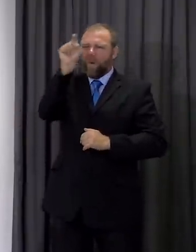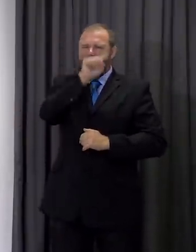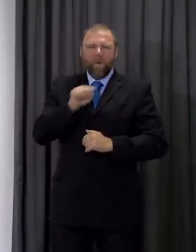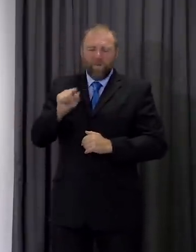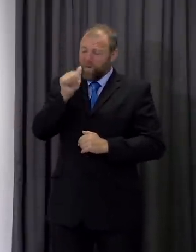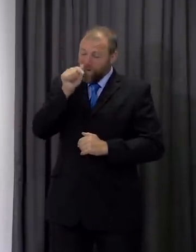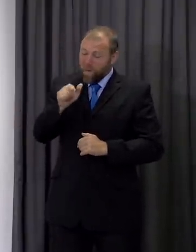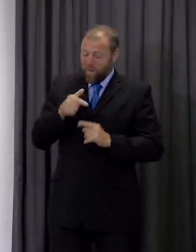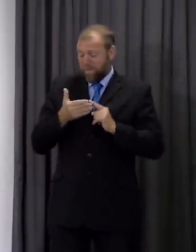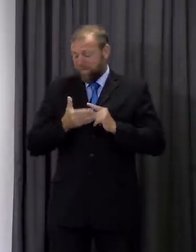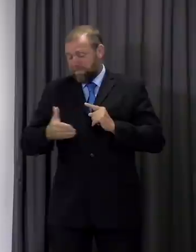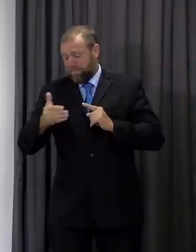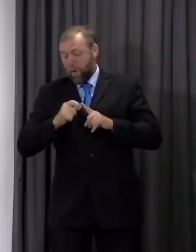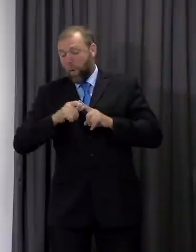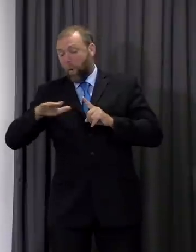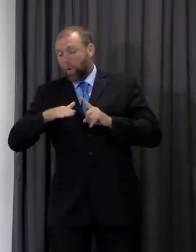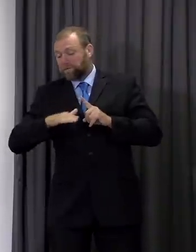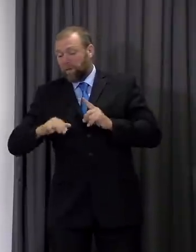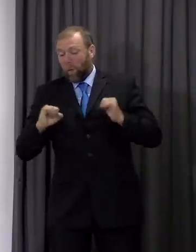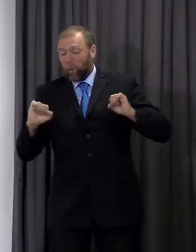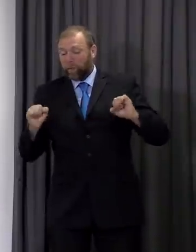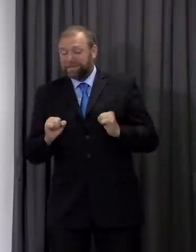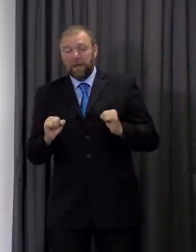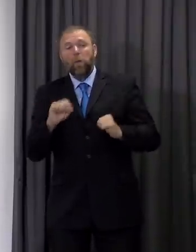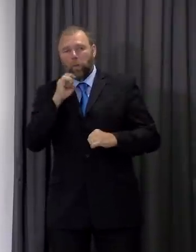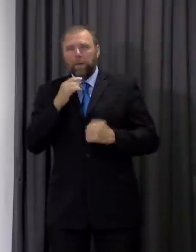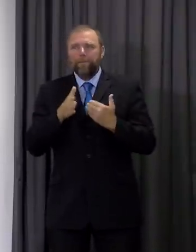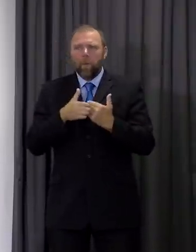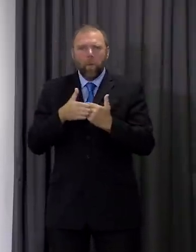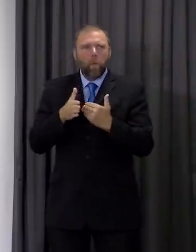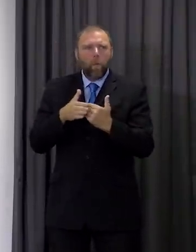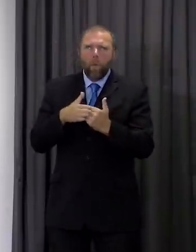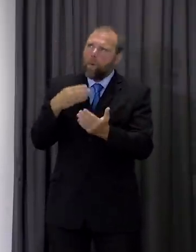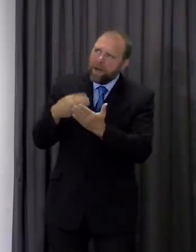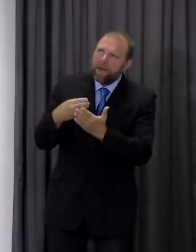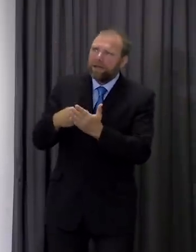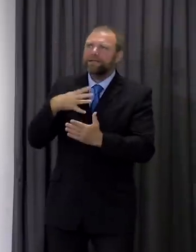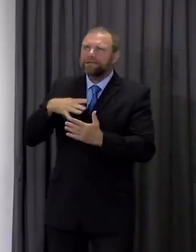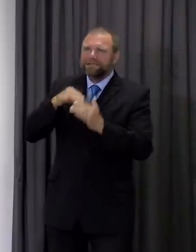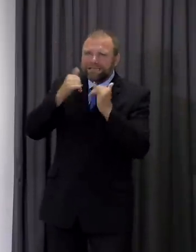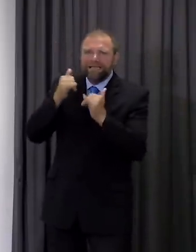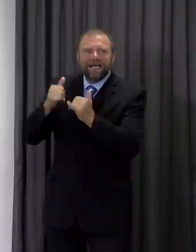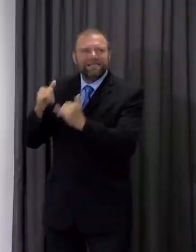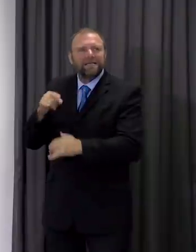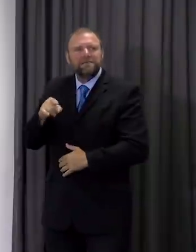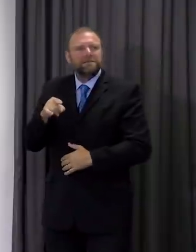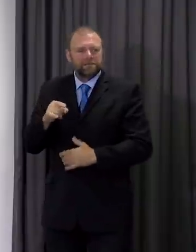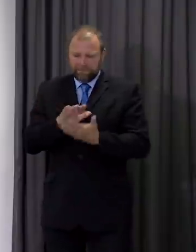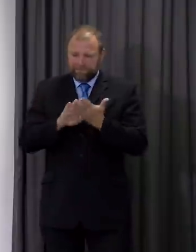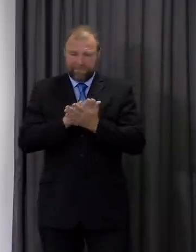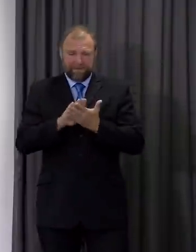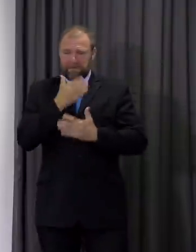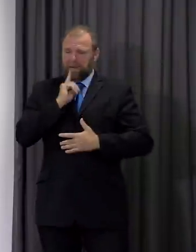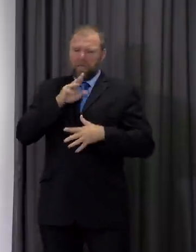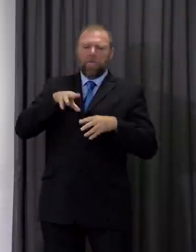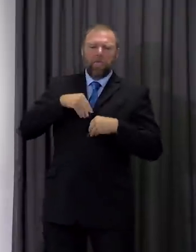is likely to be the most demanding period of time, with more coughs, colds and other challenges that mimic the symptoms of coronavirus,